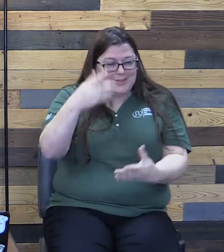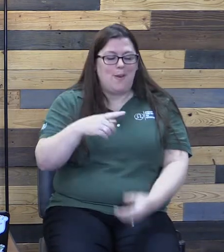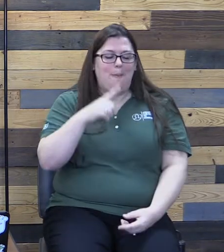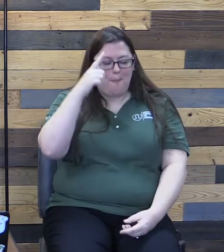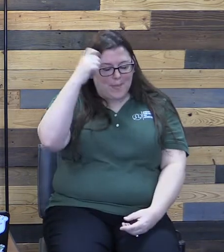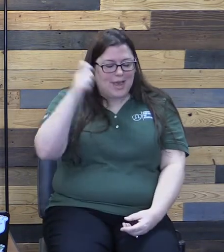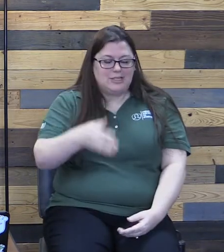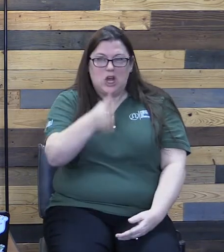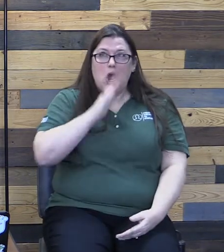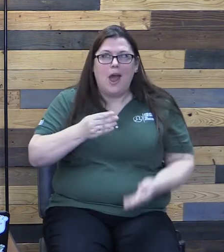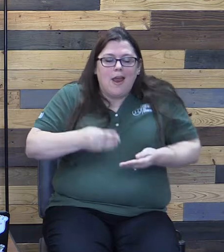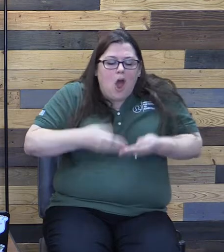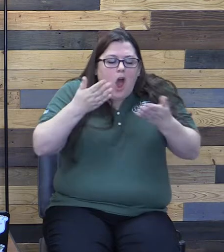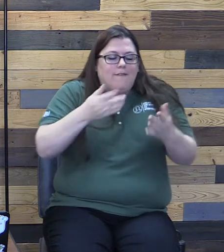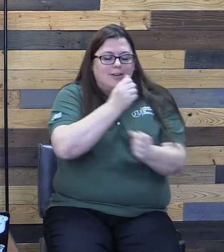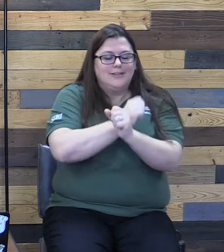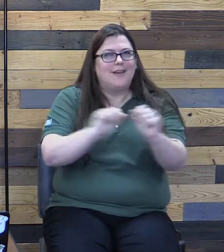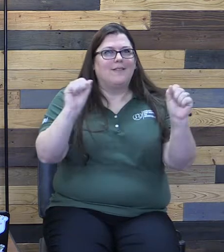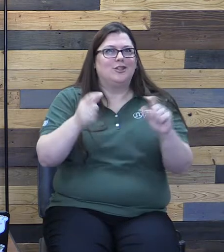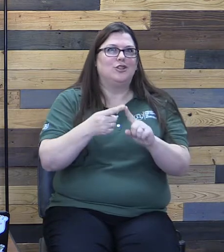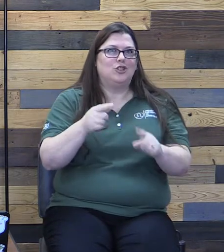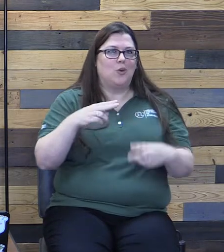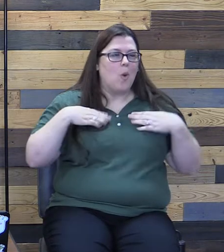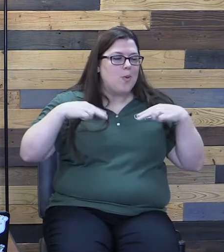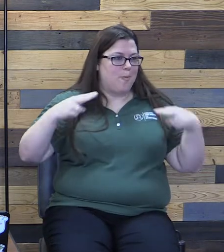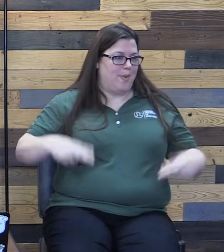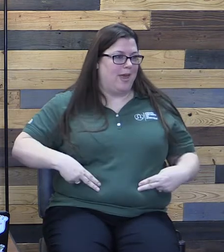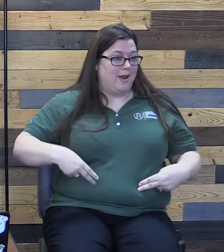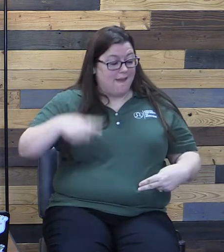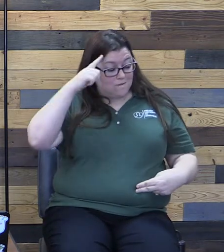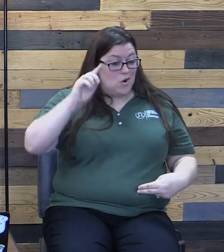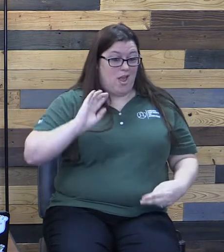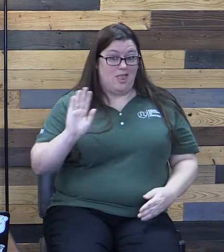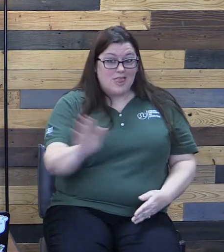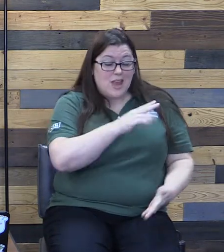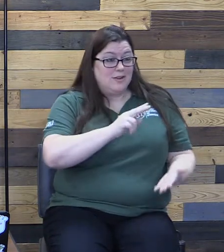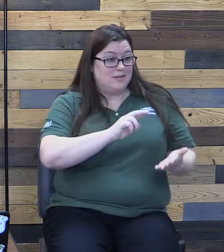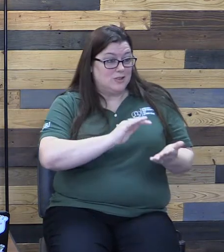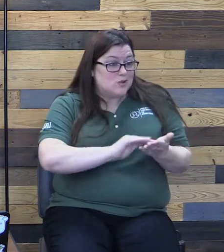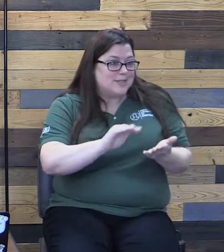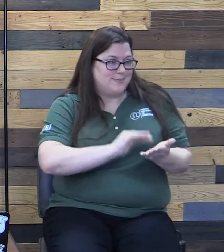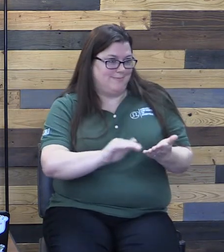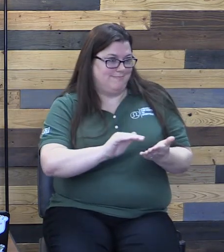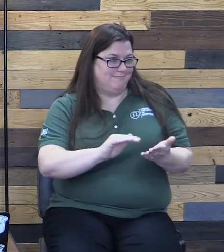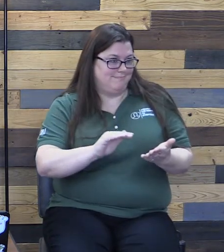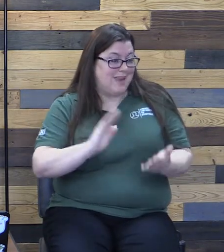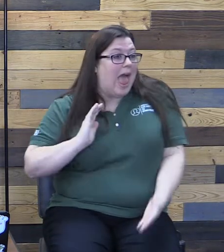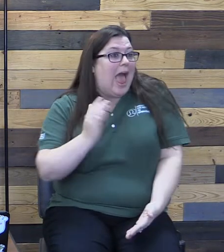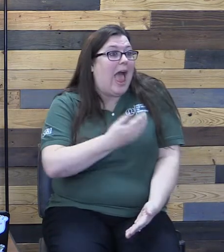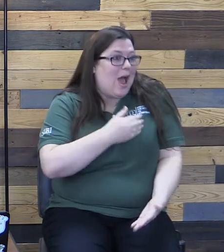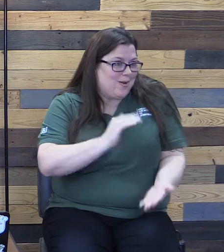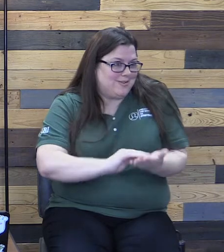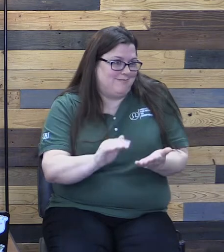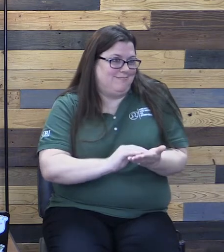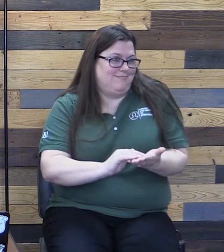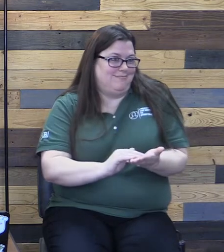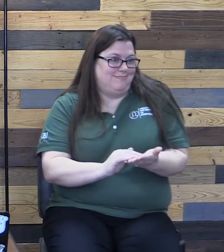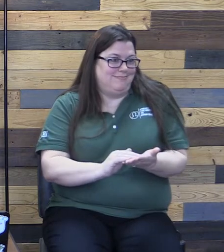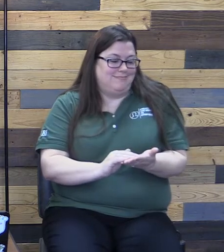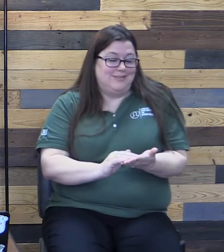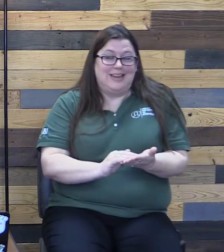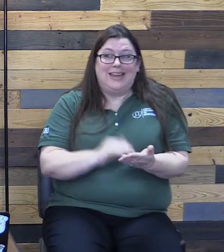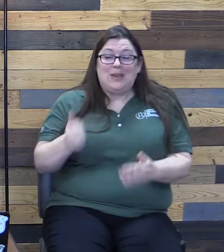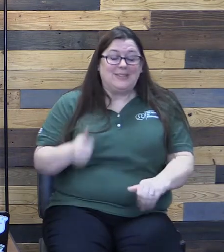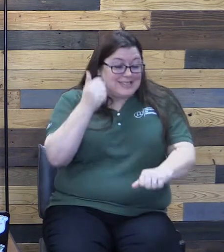to humanity for their trespasses, for our trespasses. And he was establishing